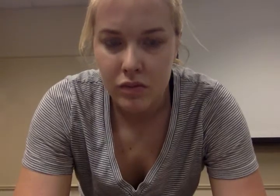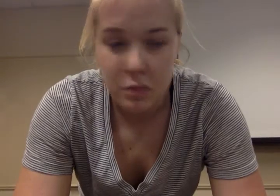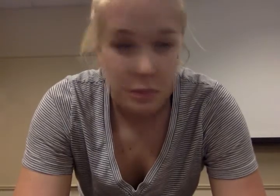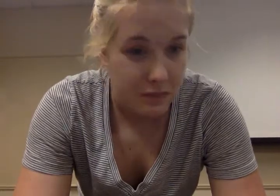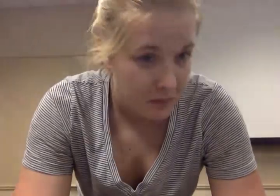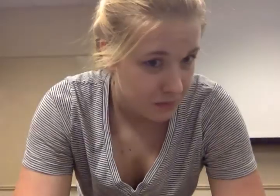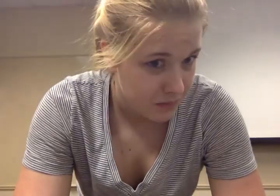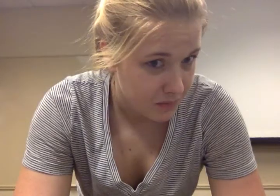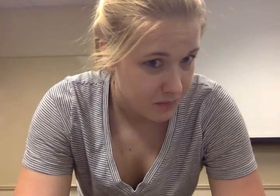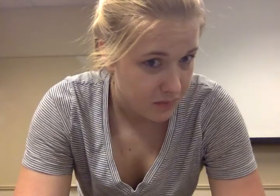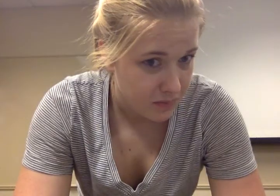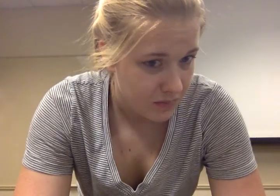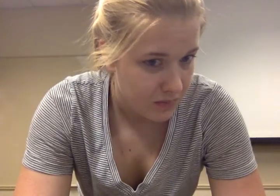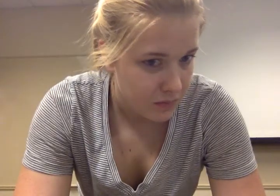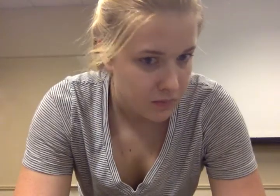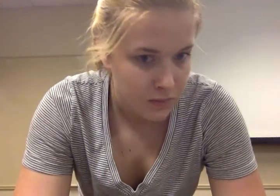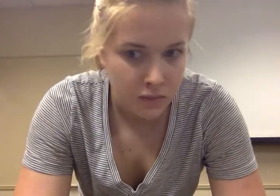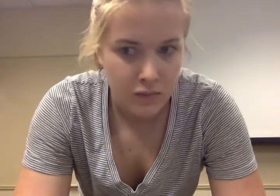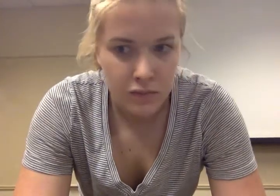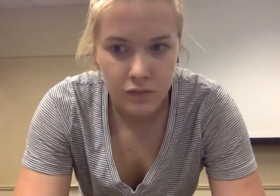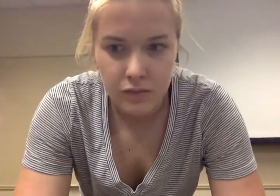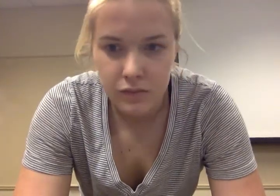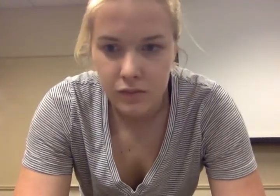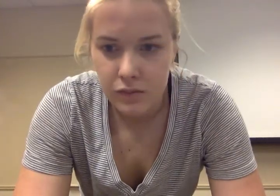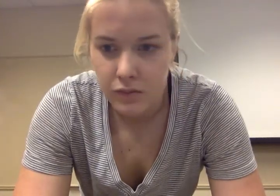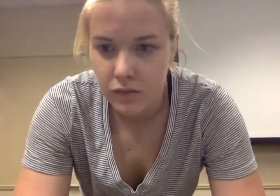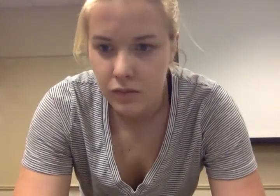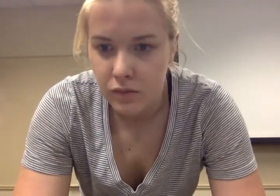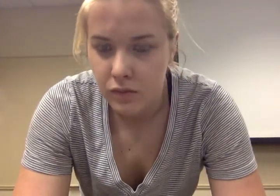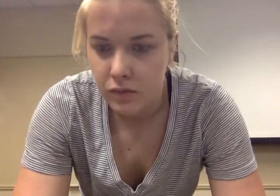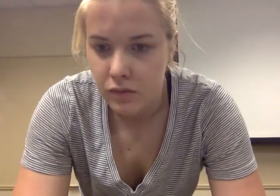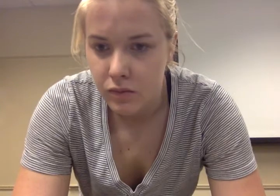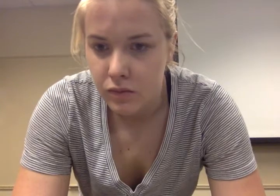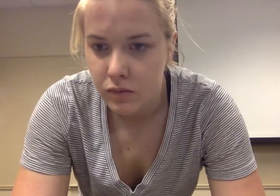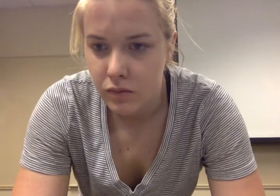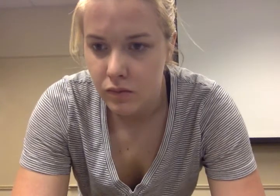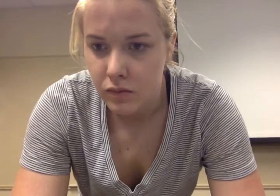to be to aian. There's no mention one should or not.